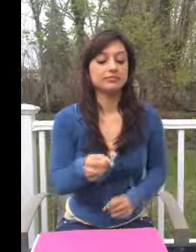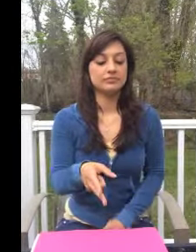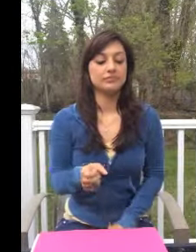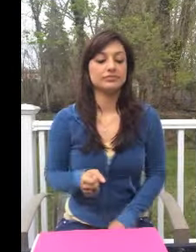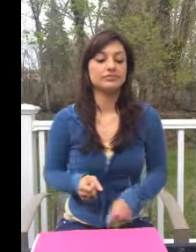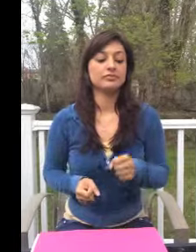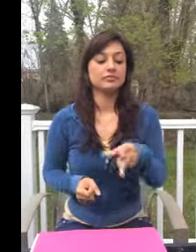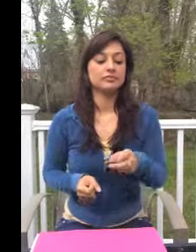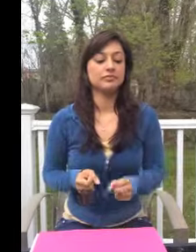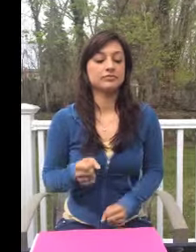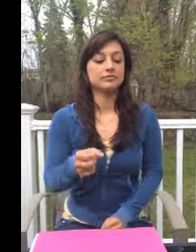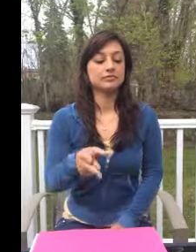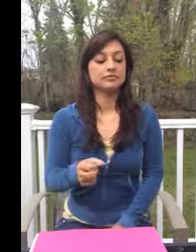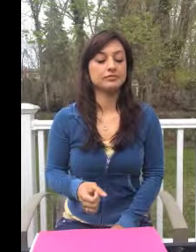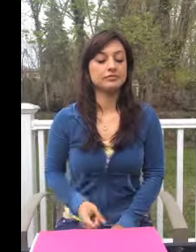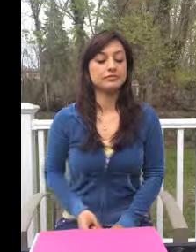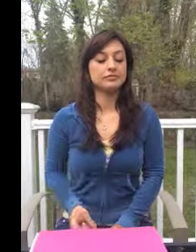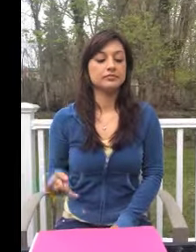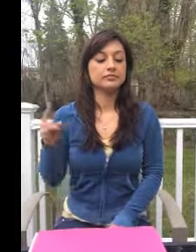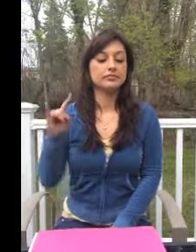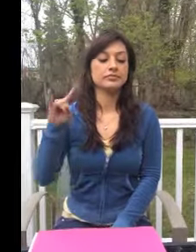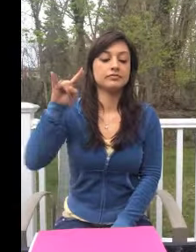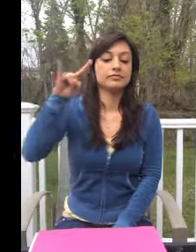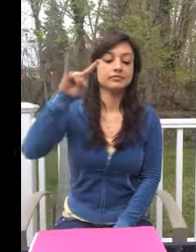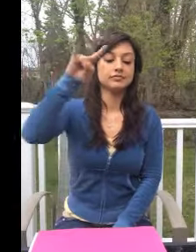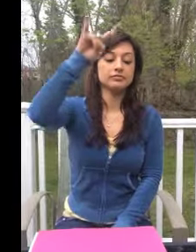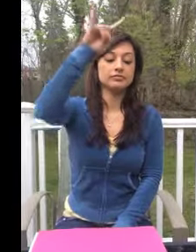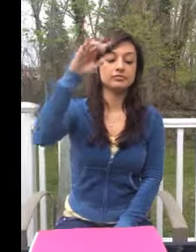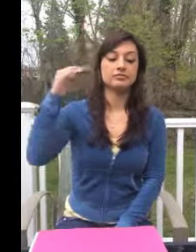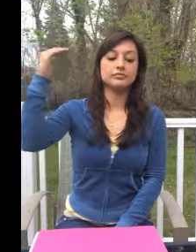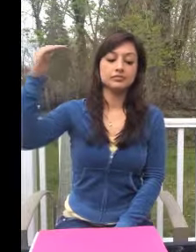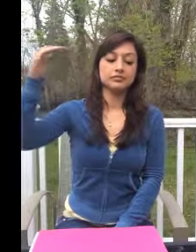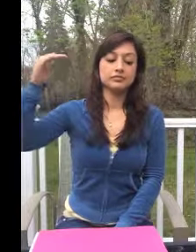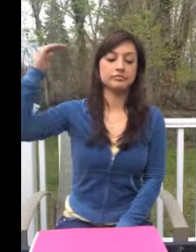ah, ah, ah, as you shoot across the sky.